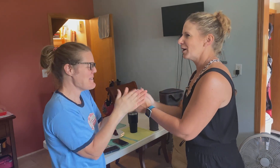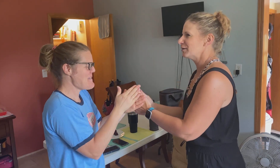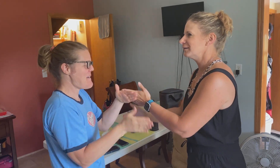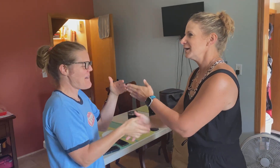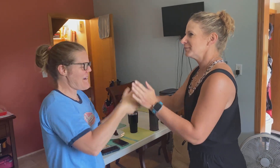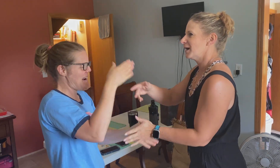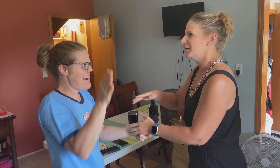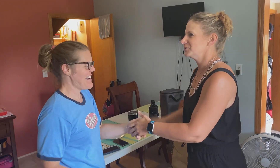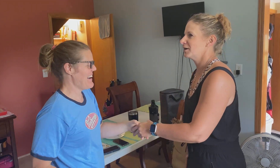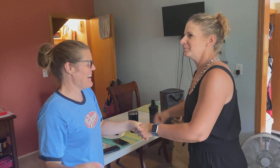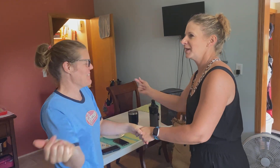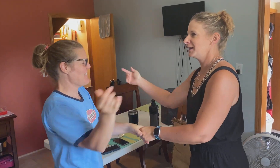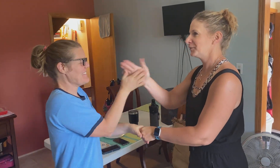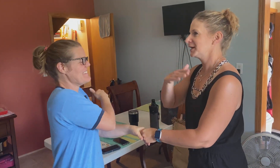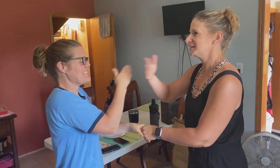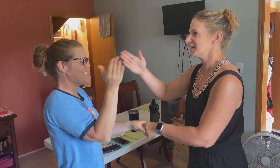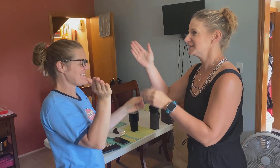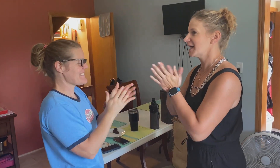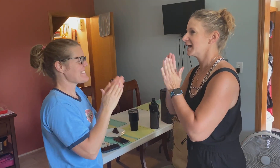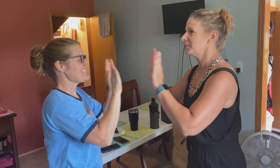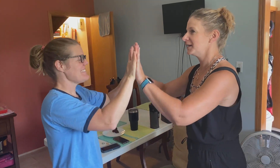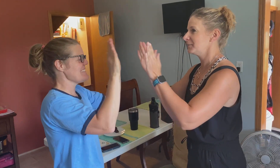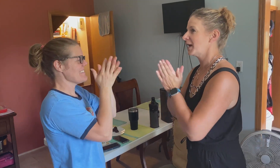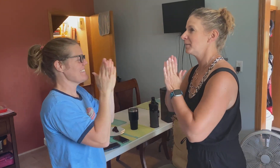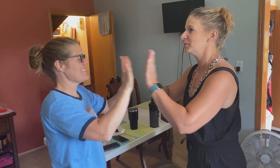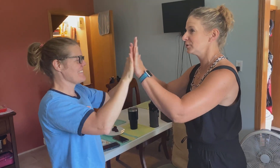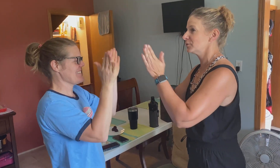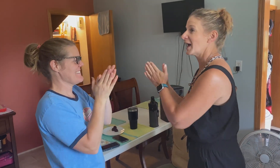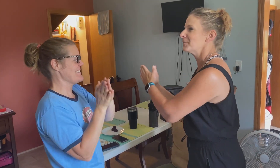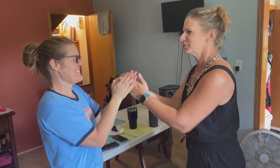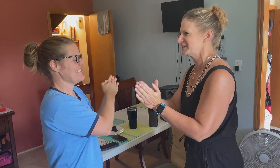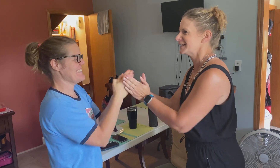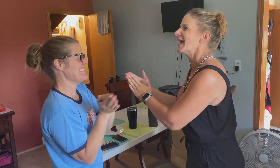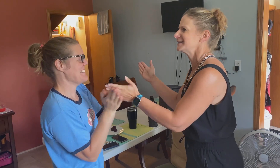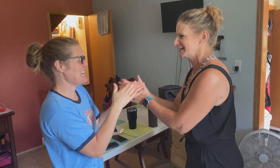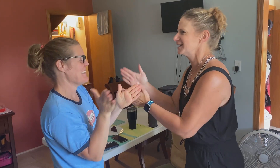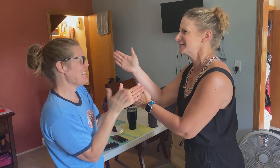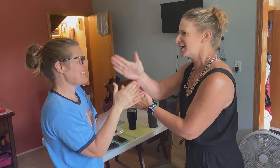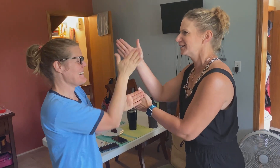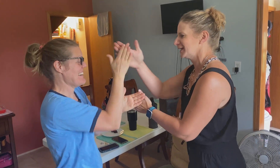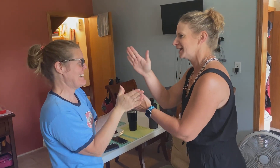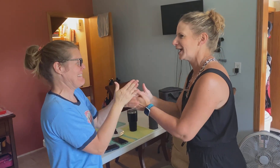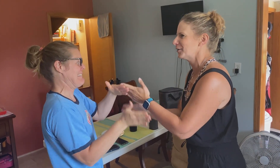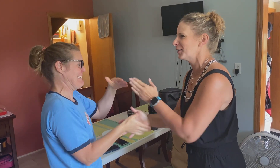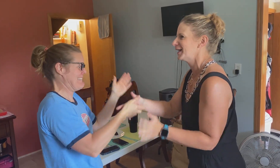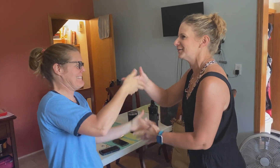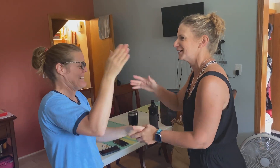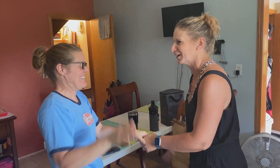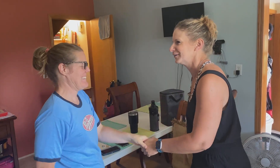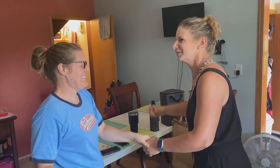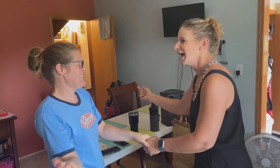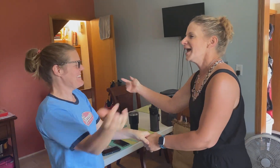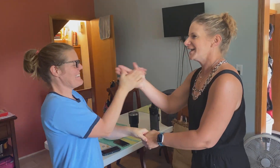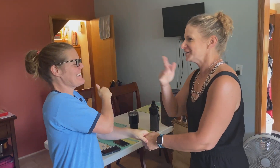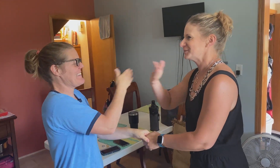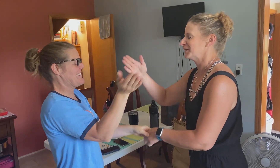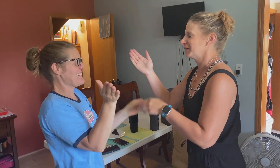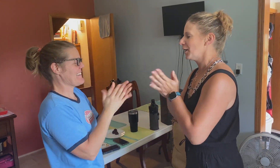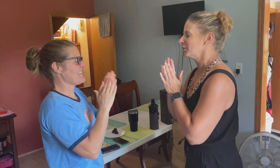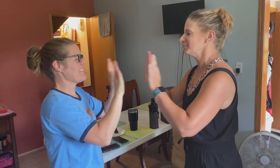we hoe, we hum, drum, a penny, wiggle, tic-tac, pitty-tac, blue-eyed, pussycat, sing a song, kitty, and away we go. Ish-billy, open,